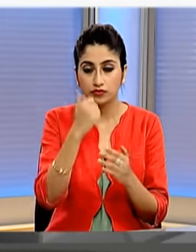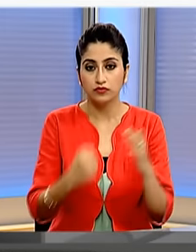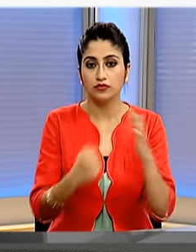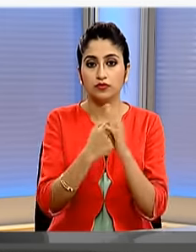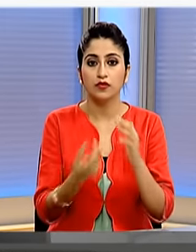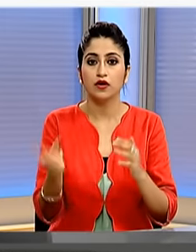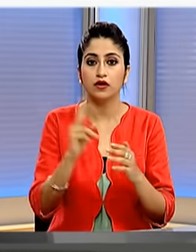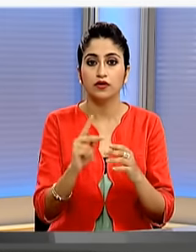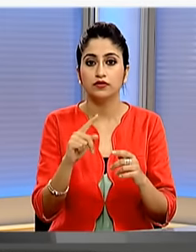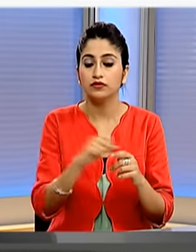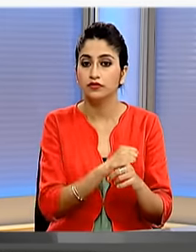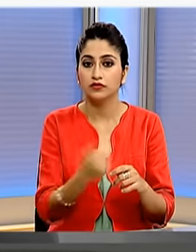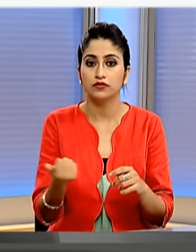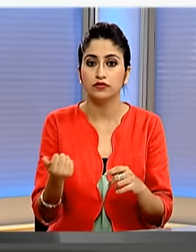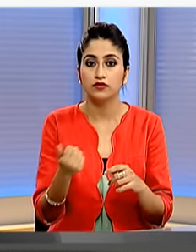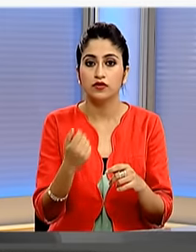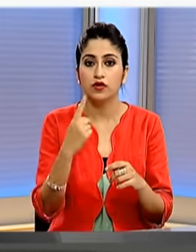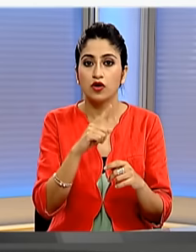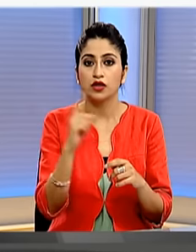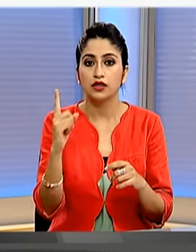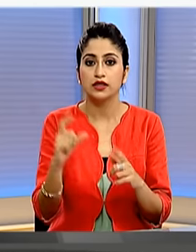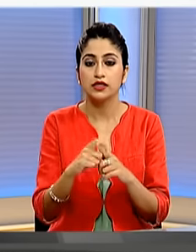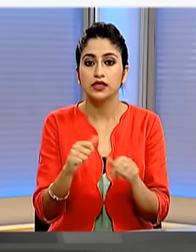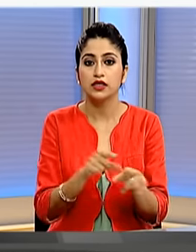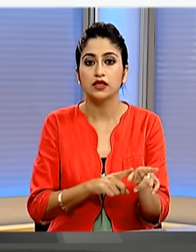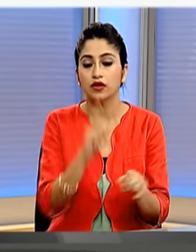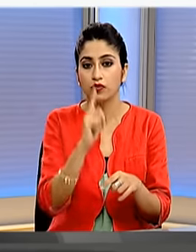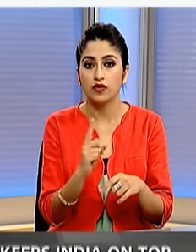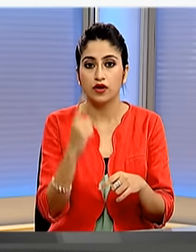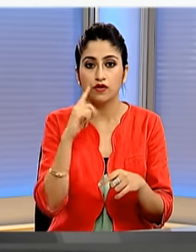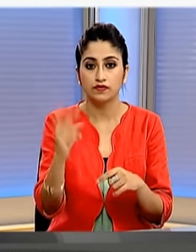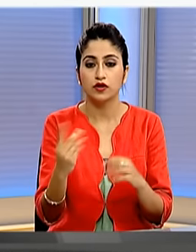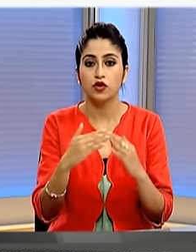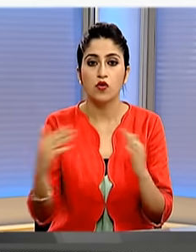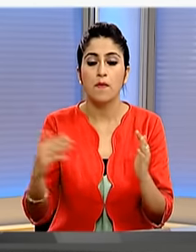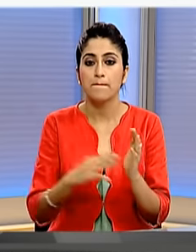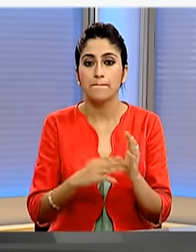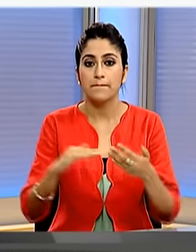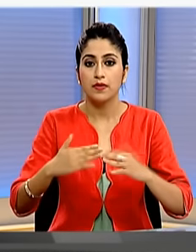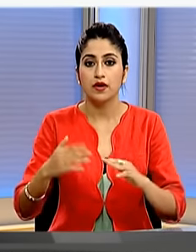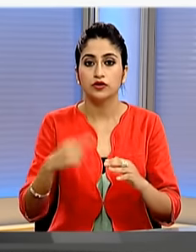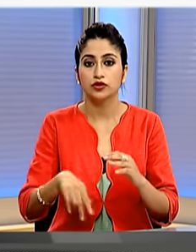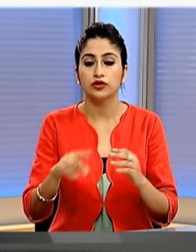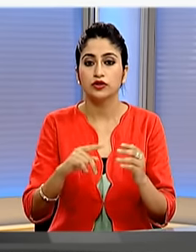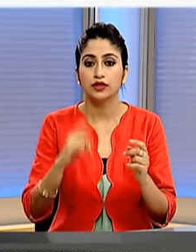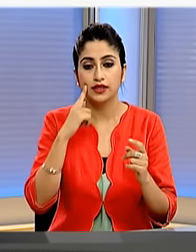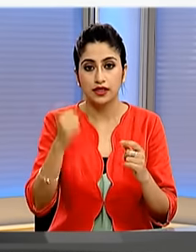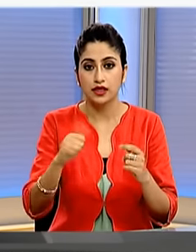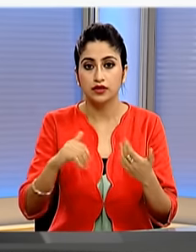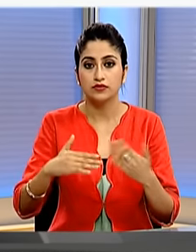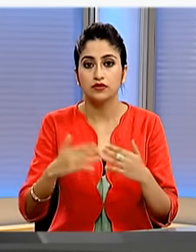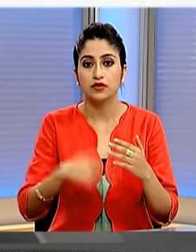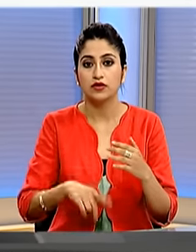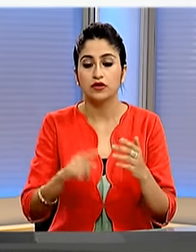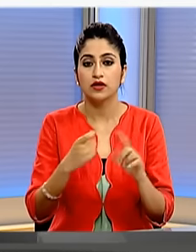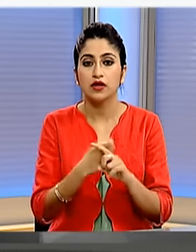top against host West Indies on day one of the second of the four-match test series at Sabina Park in